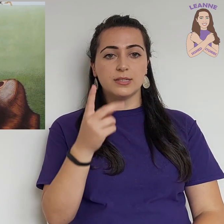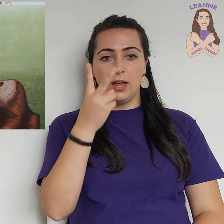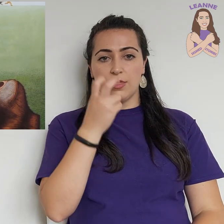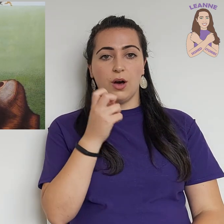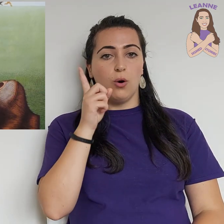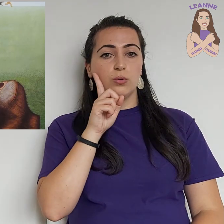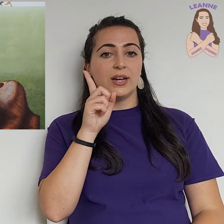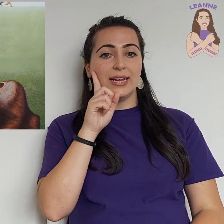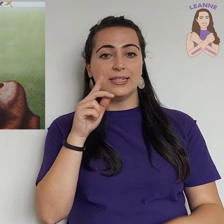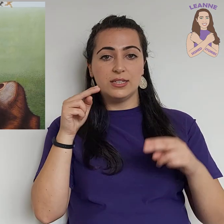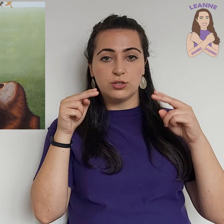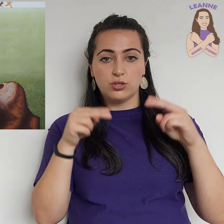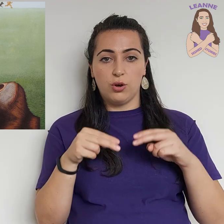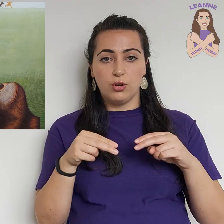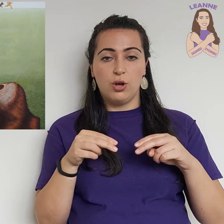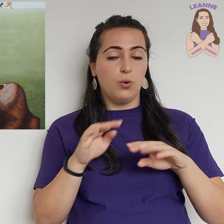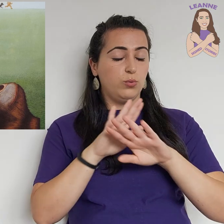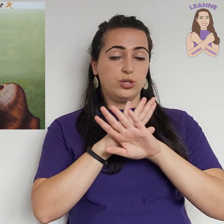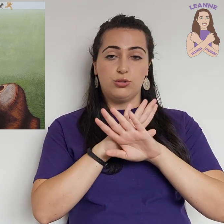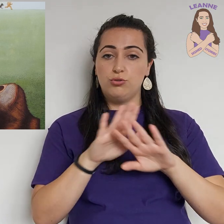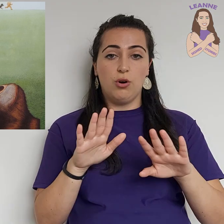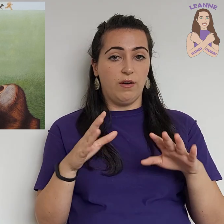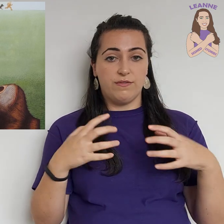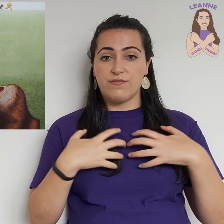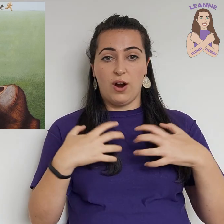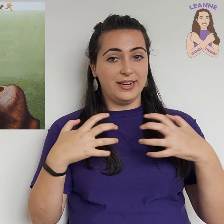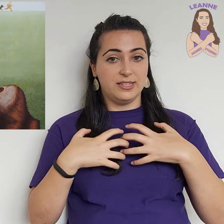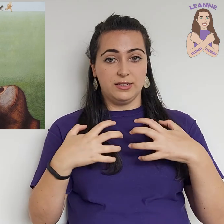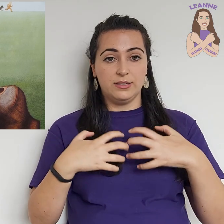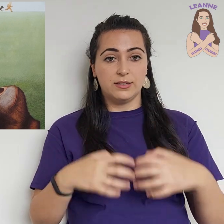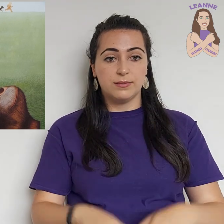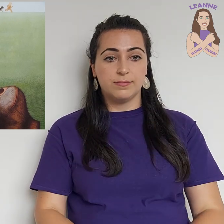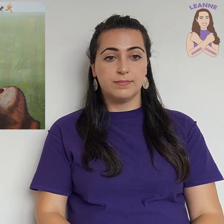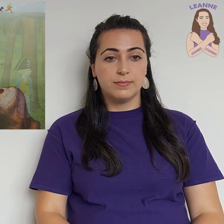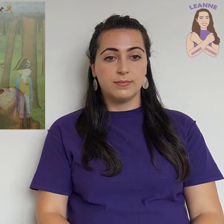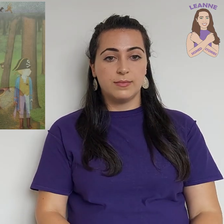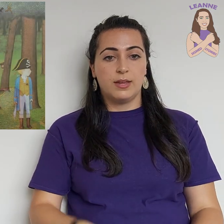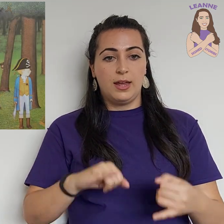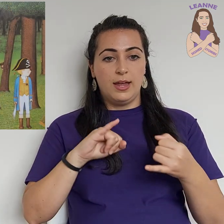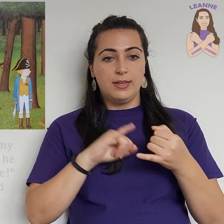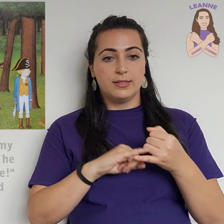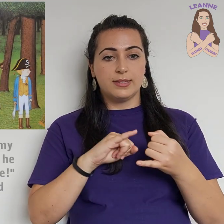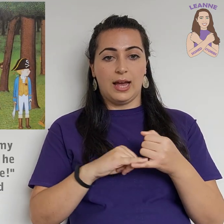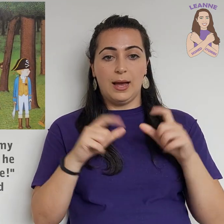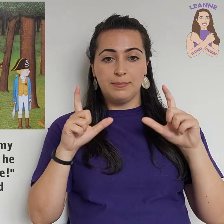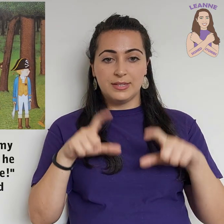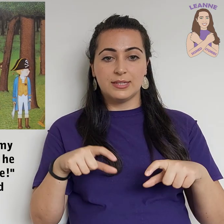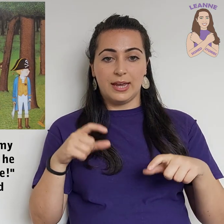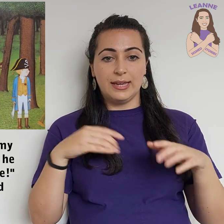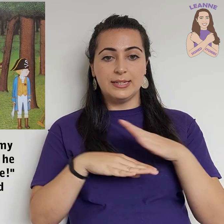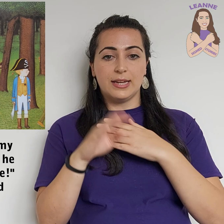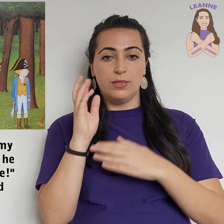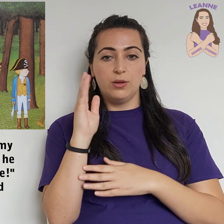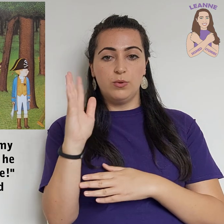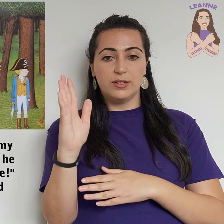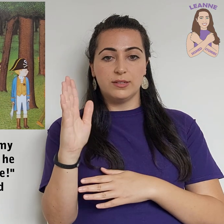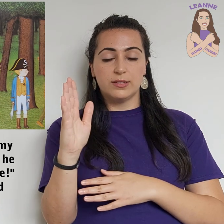the old lady's dog was not frightened. Sam stayed in the woods.